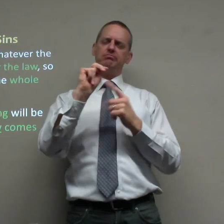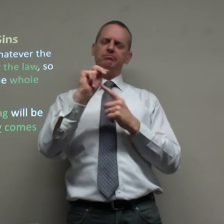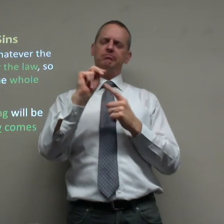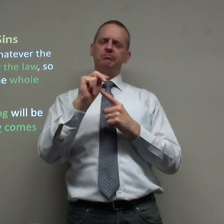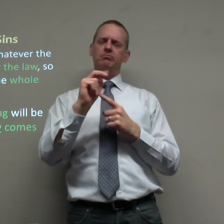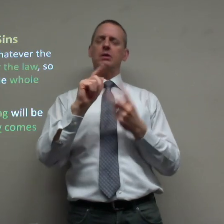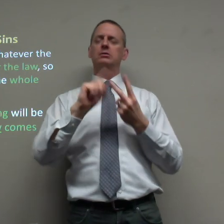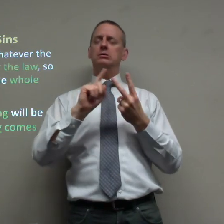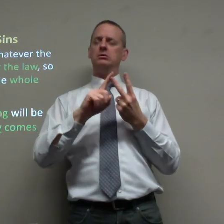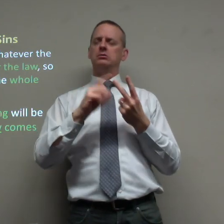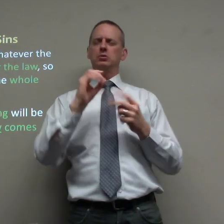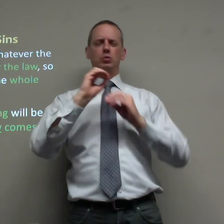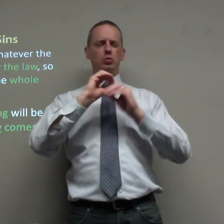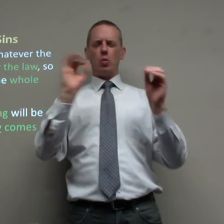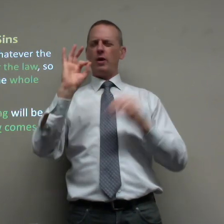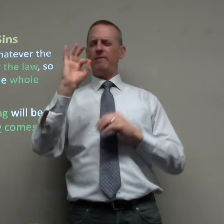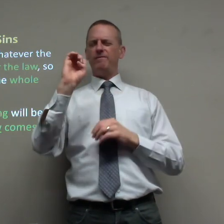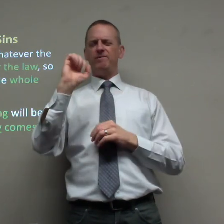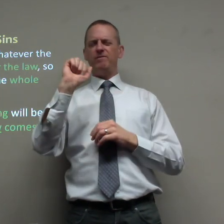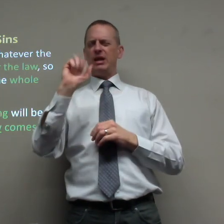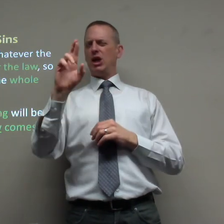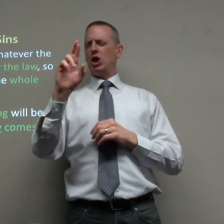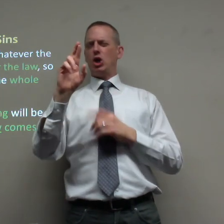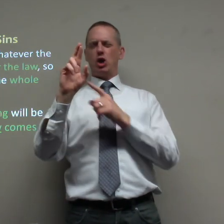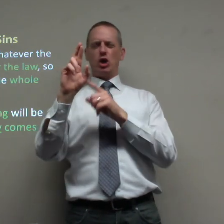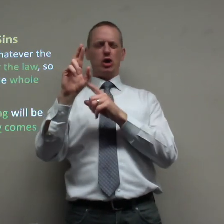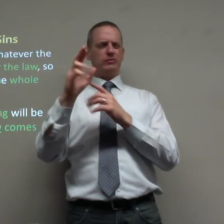Because there's sin. There's no fear.